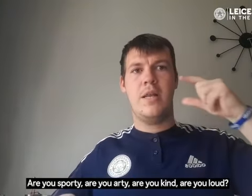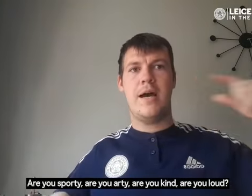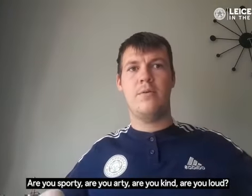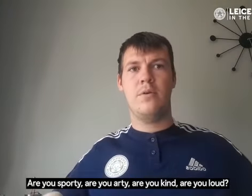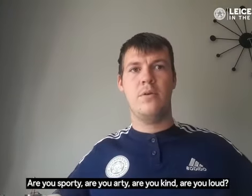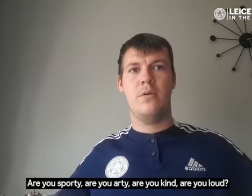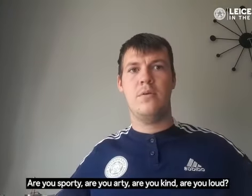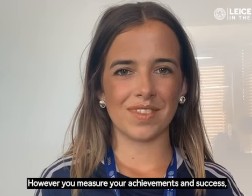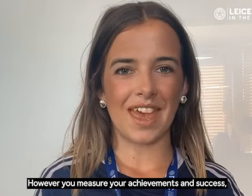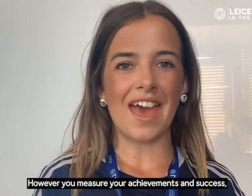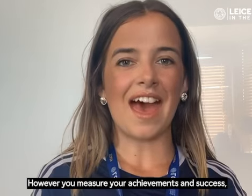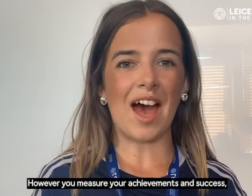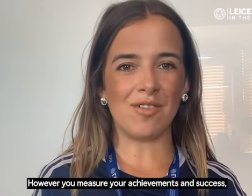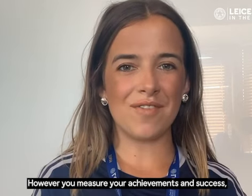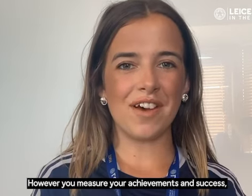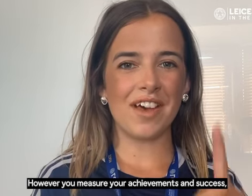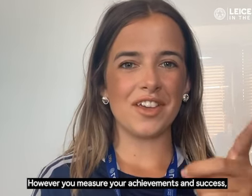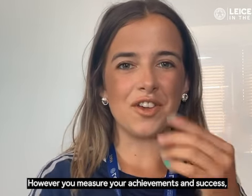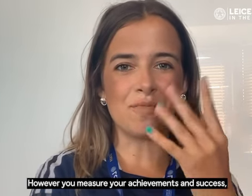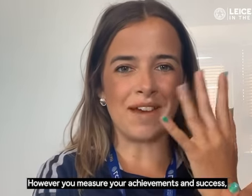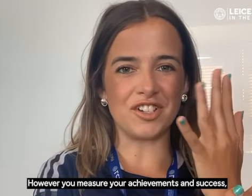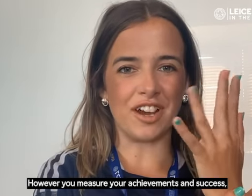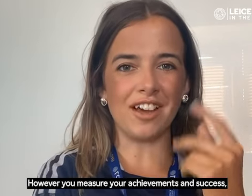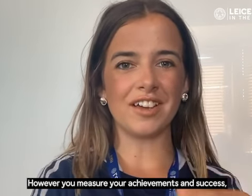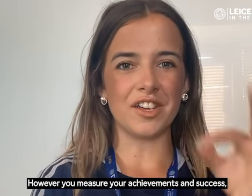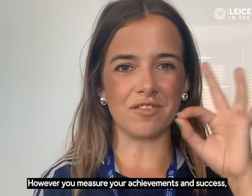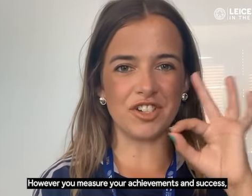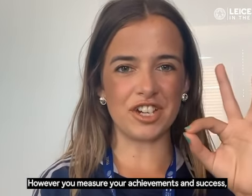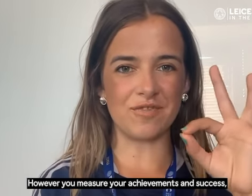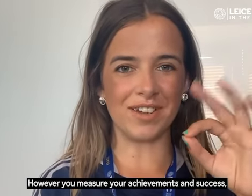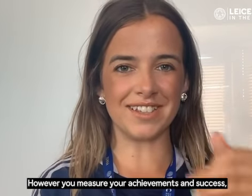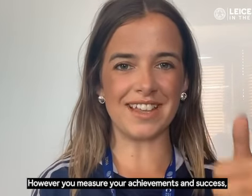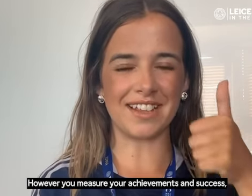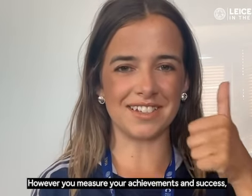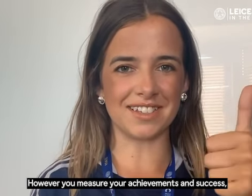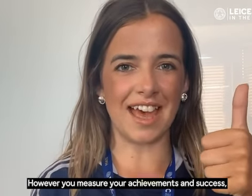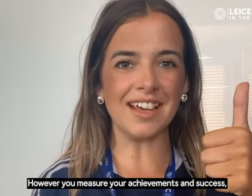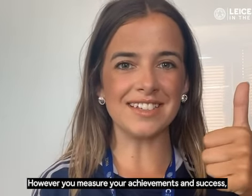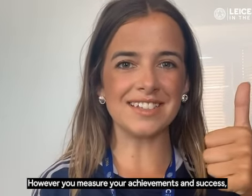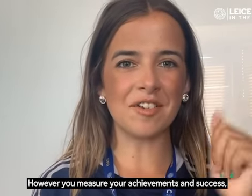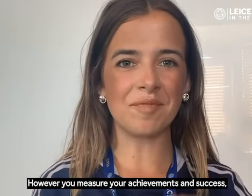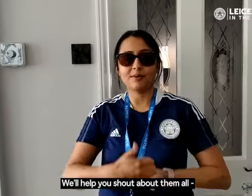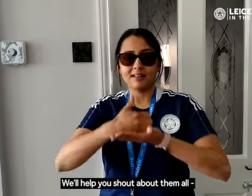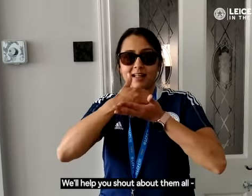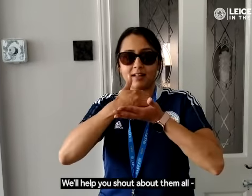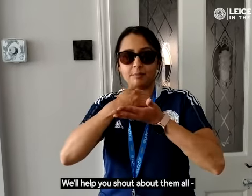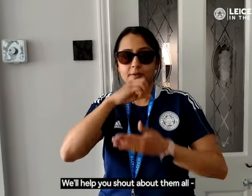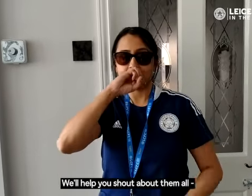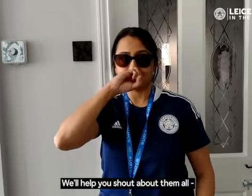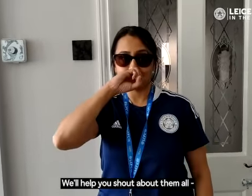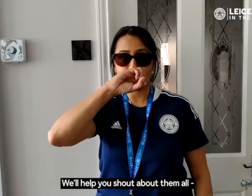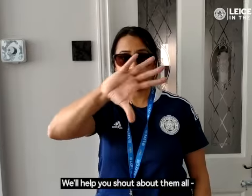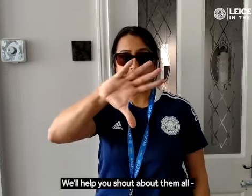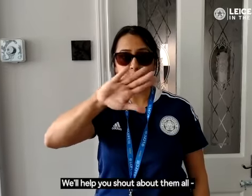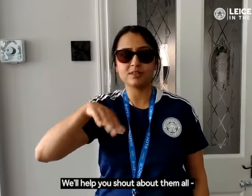loud? However you measure your achievements and success will help you shout